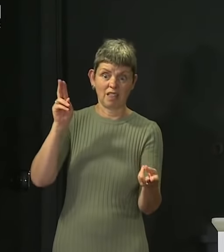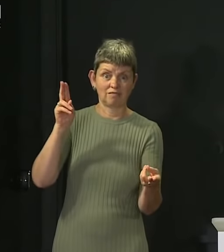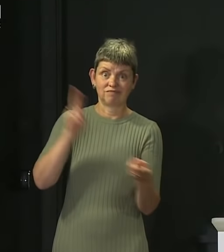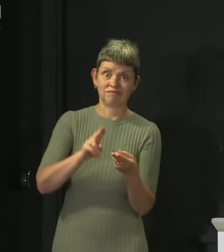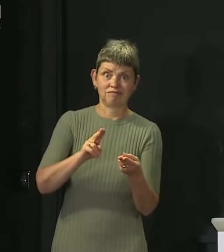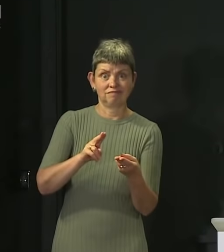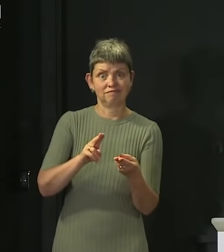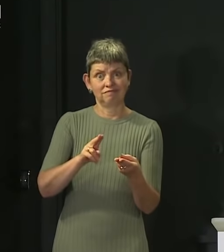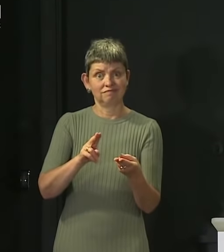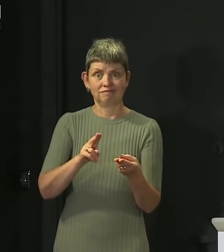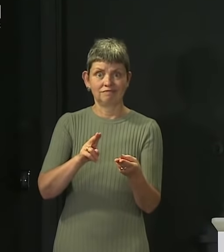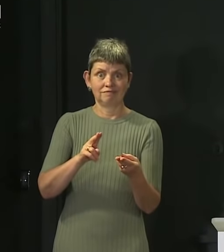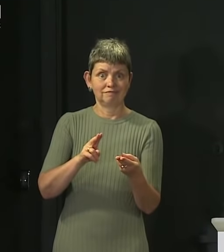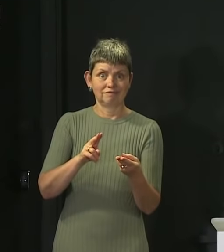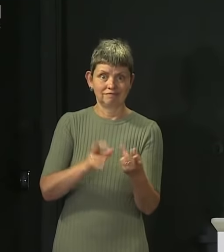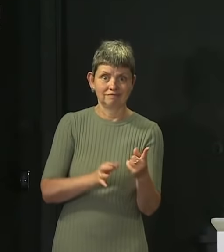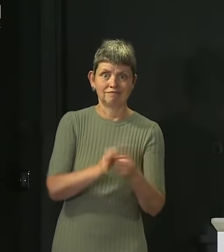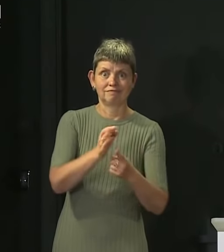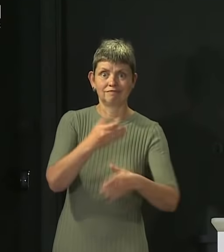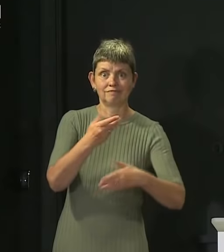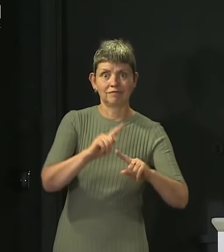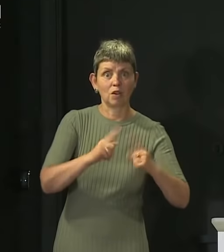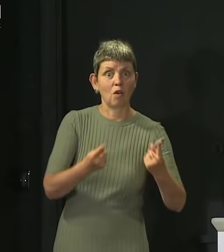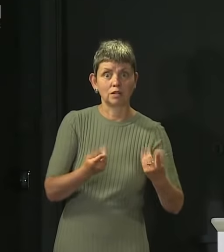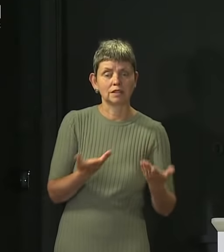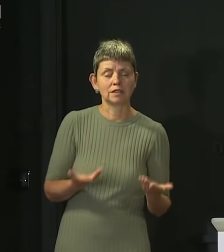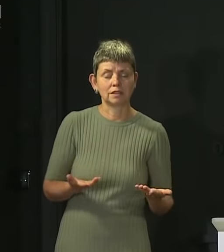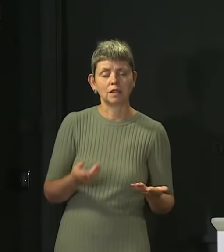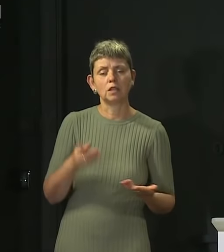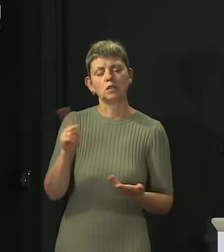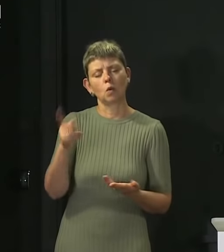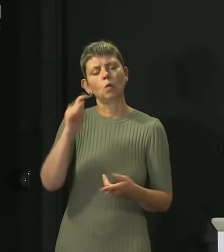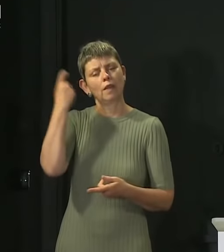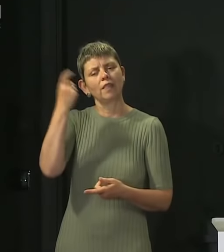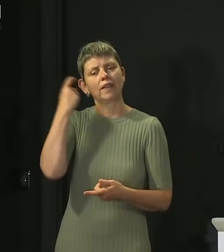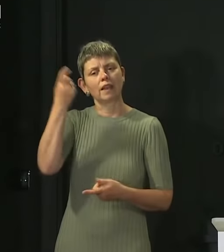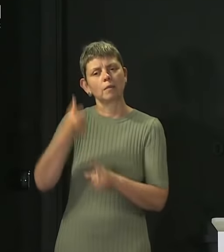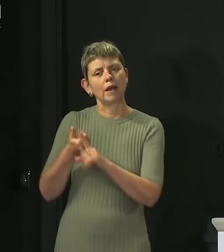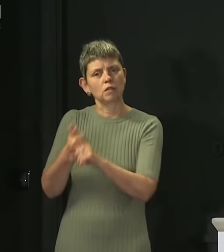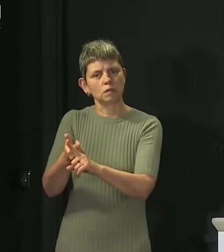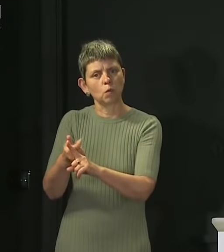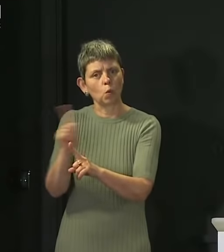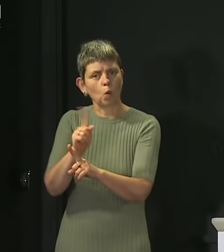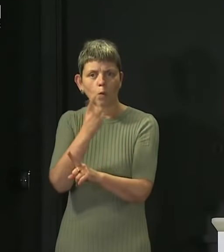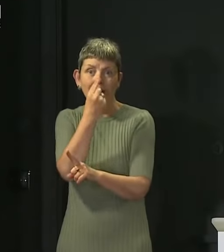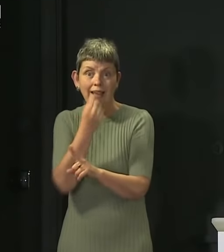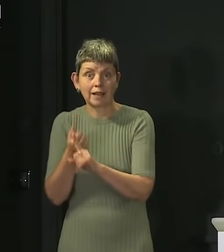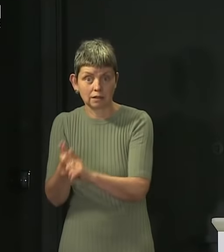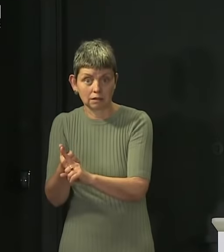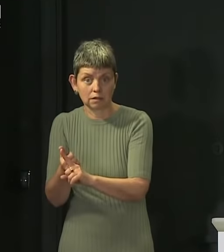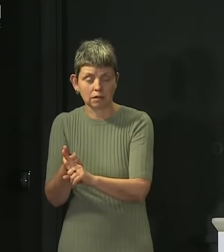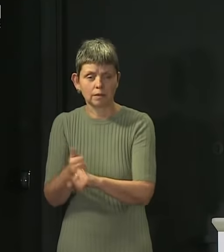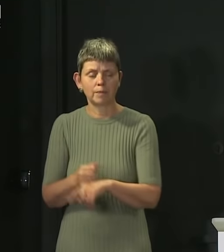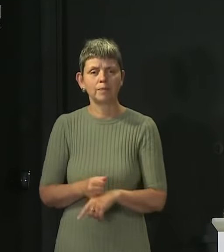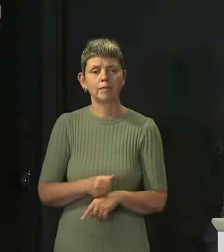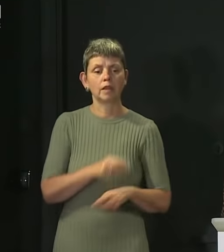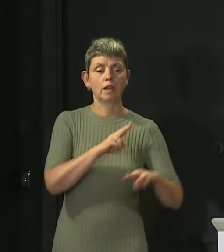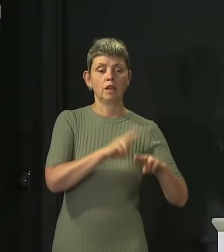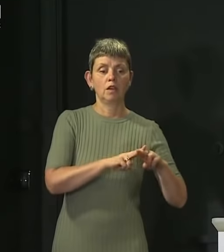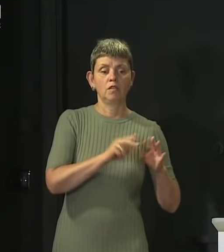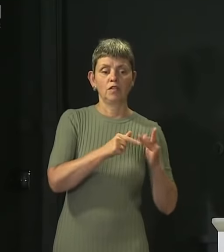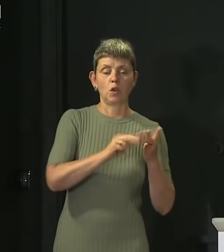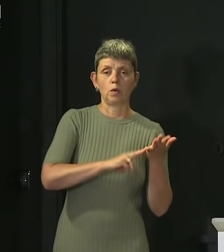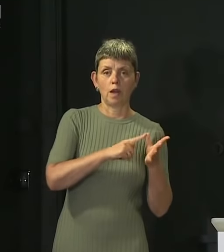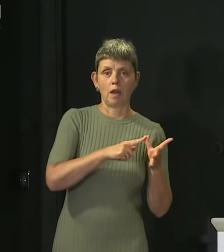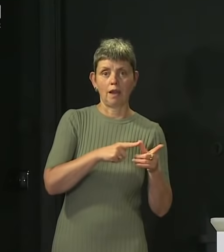that, to provide the best foundation and look at the support we provide. Fiona and I have taken part, as we do every